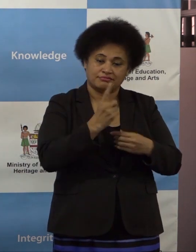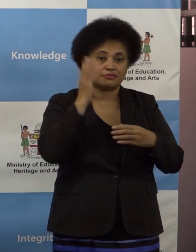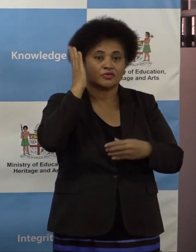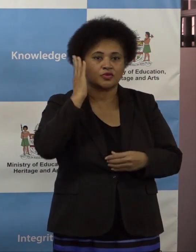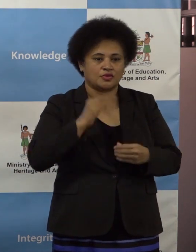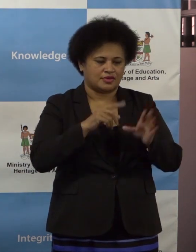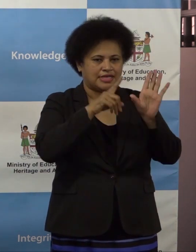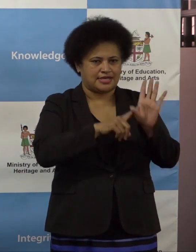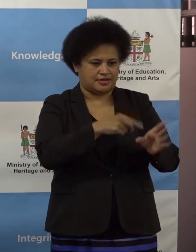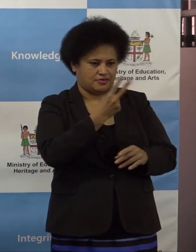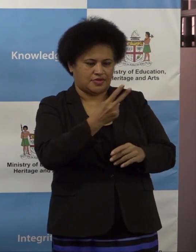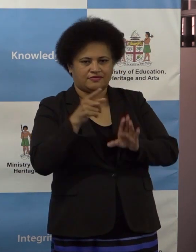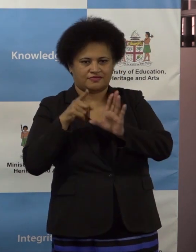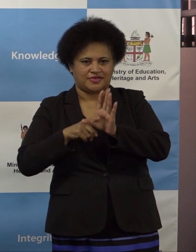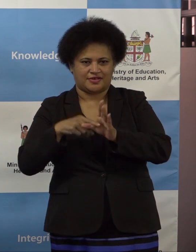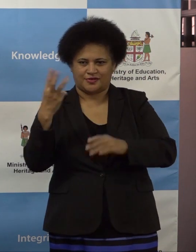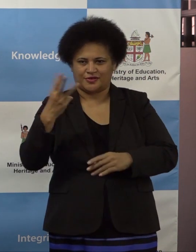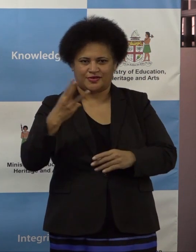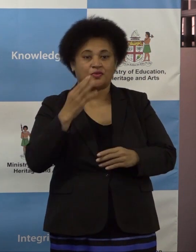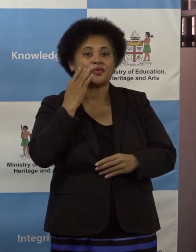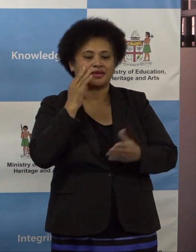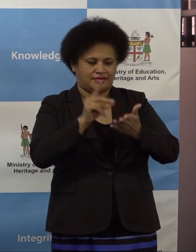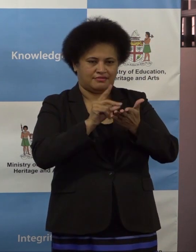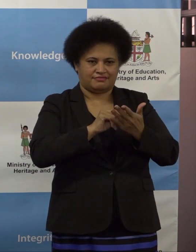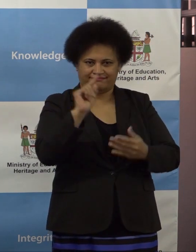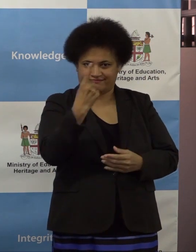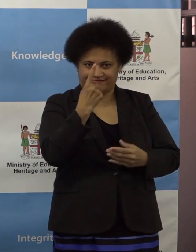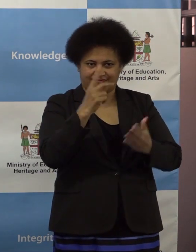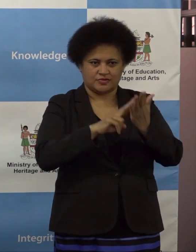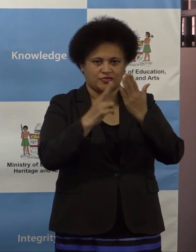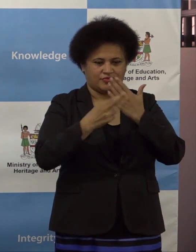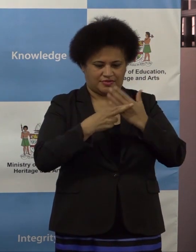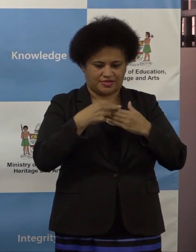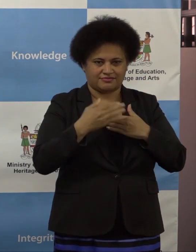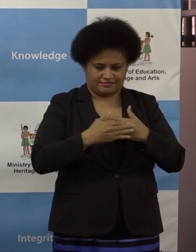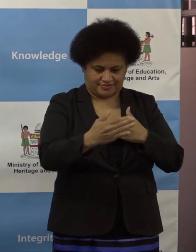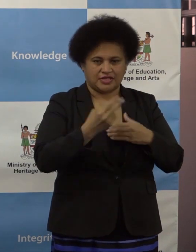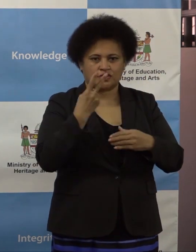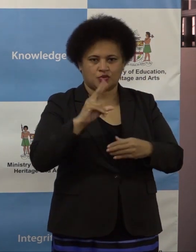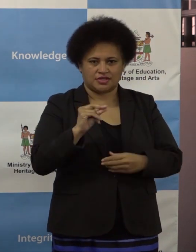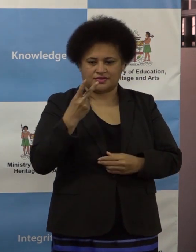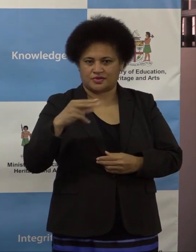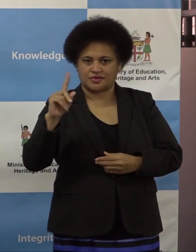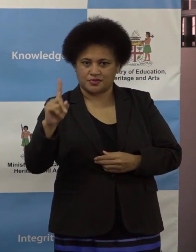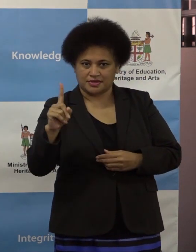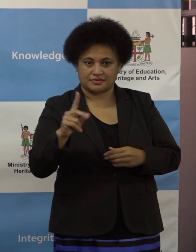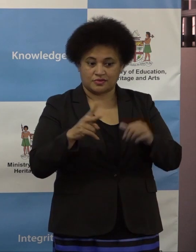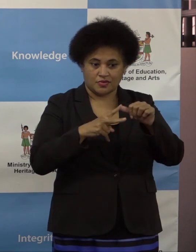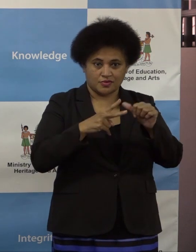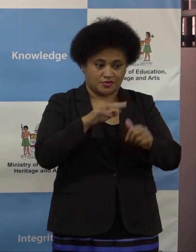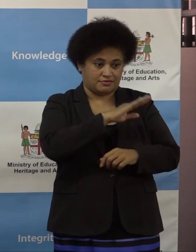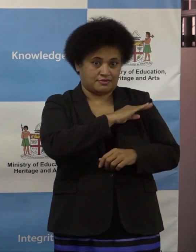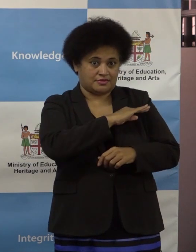2021. The Honorable Prime Minister also announced that the reopening of the schools for the rest